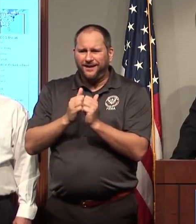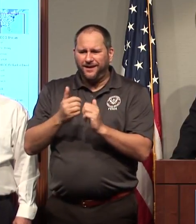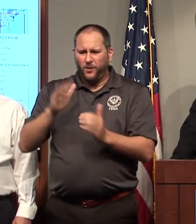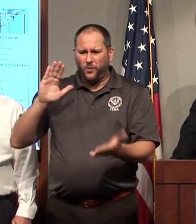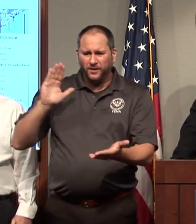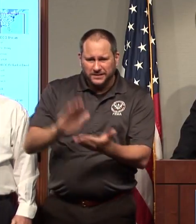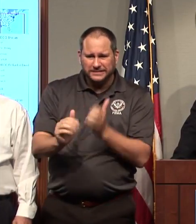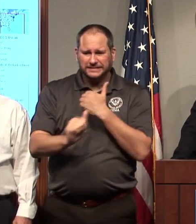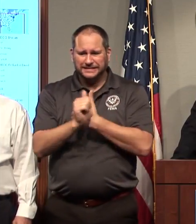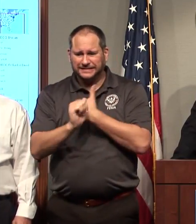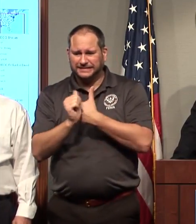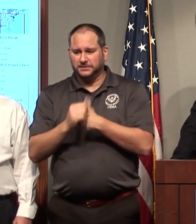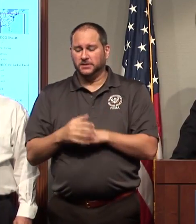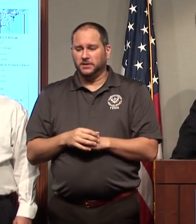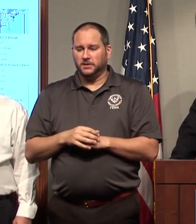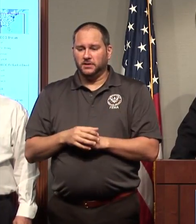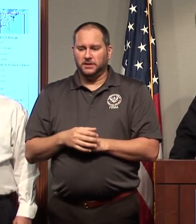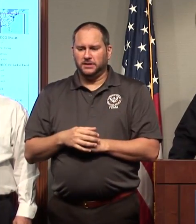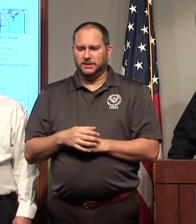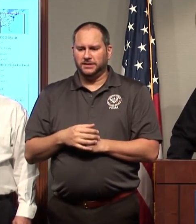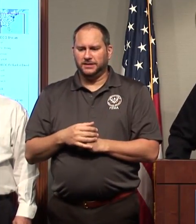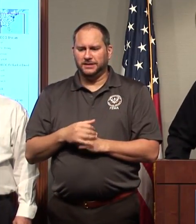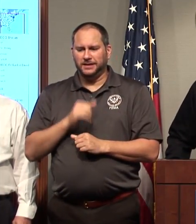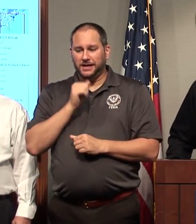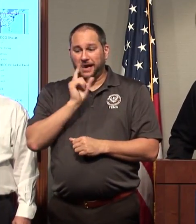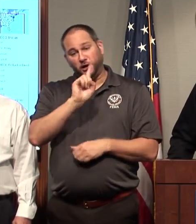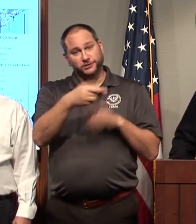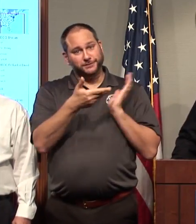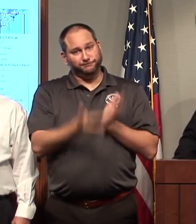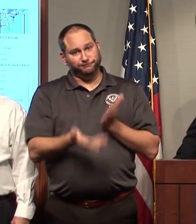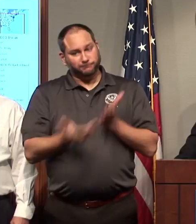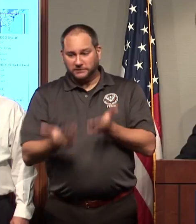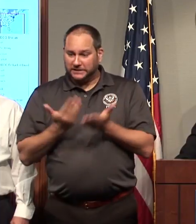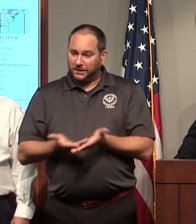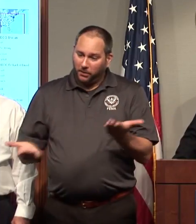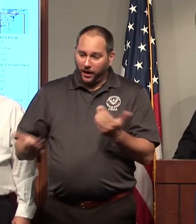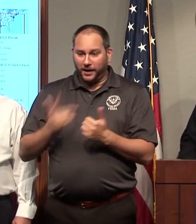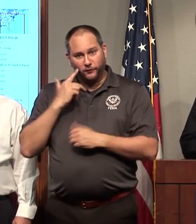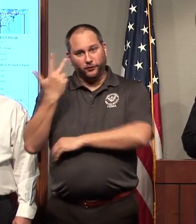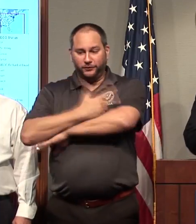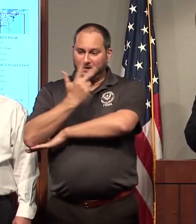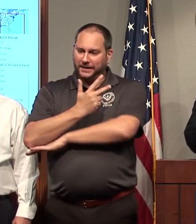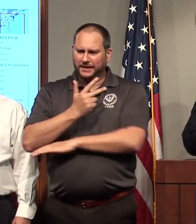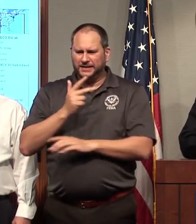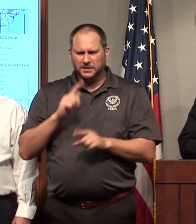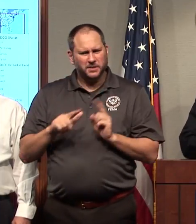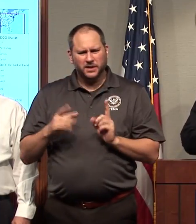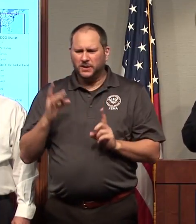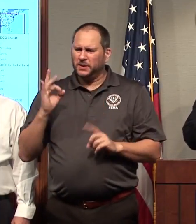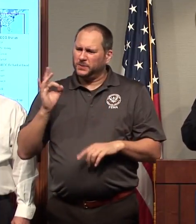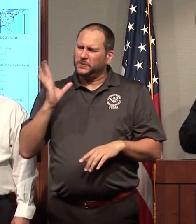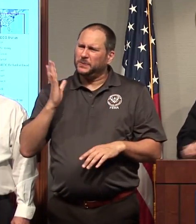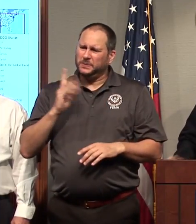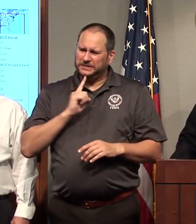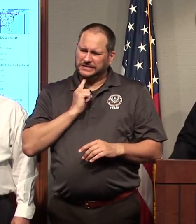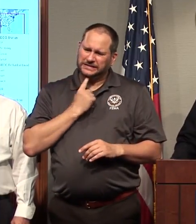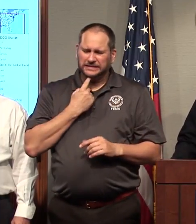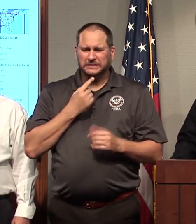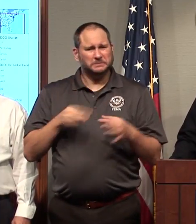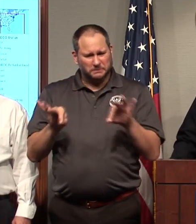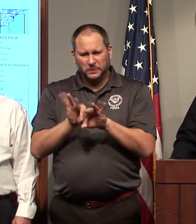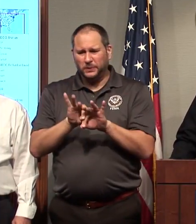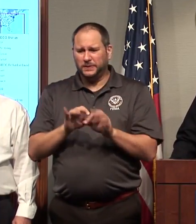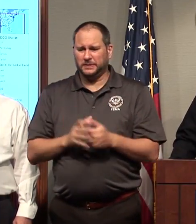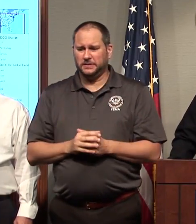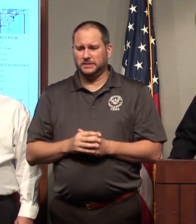And it's not just getting supplies for three days, as many people are learning how important that is. It's also having